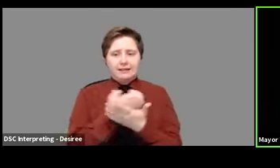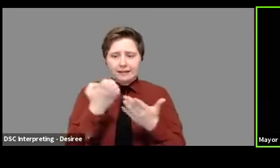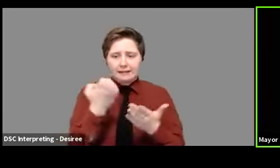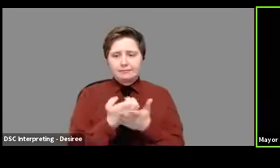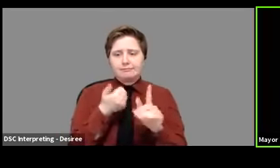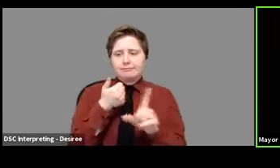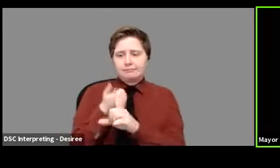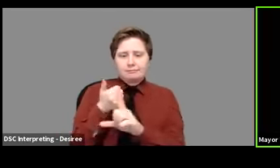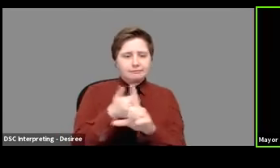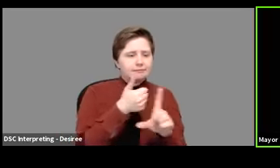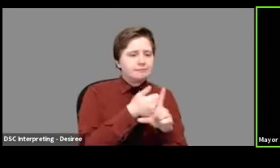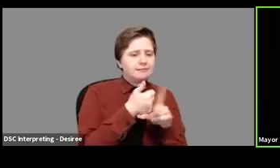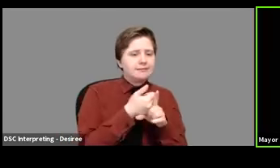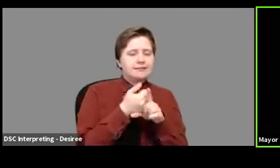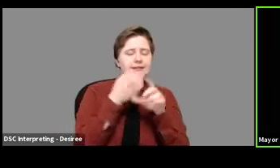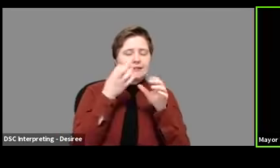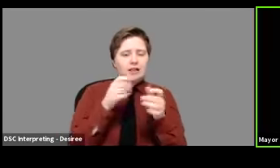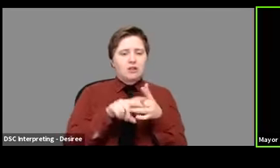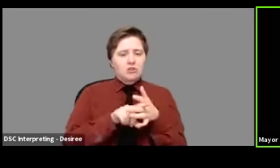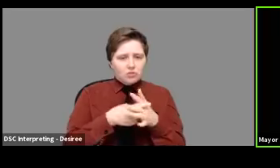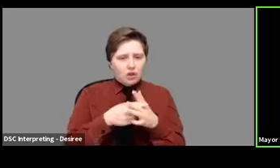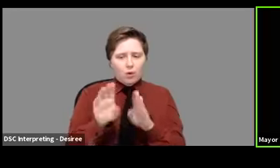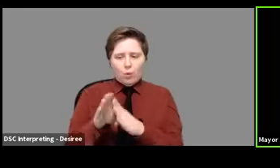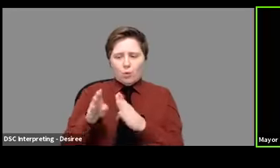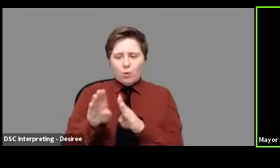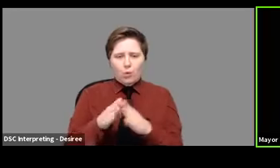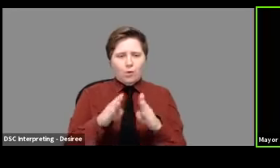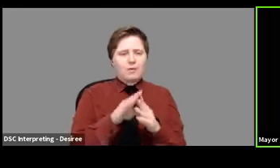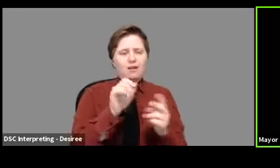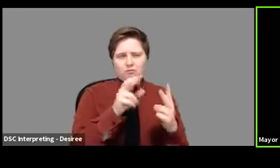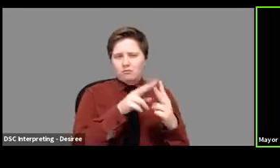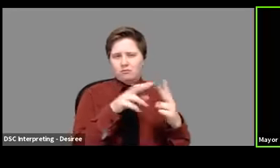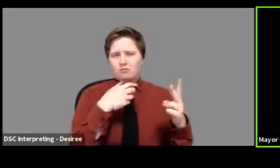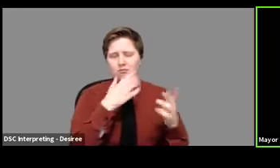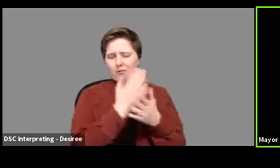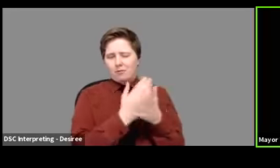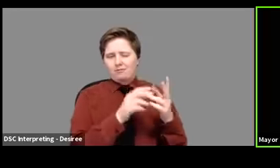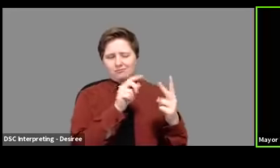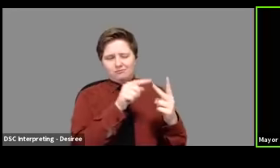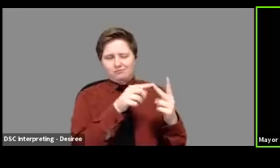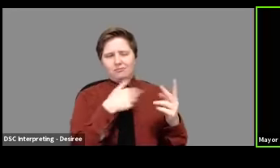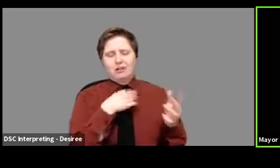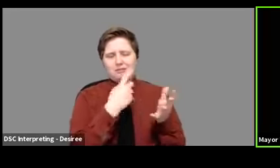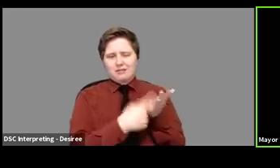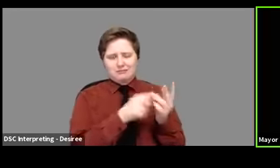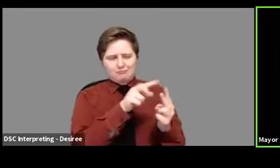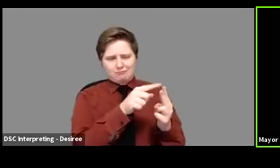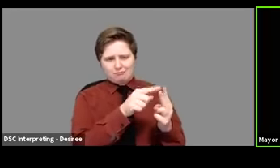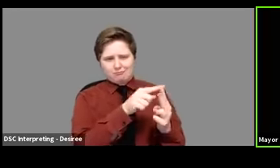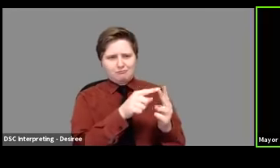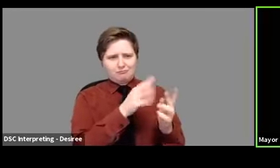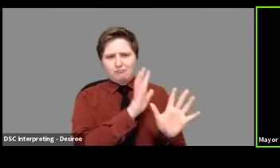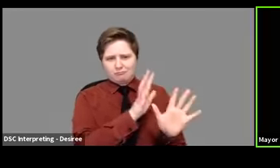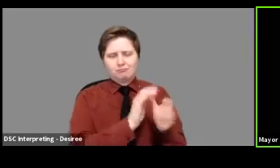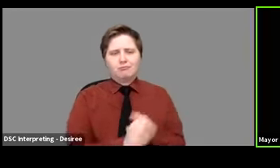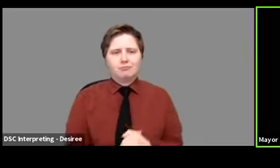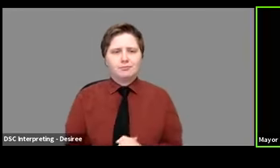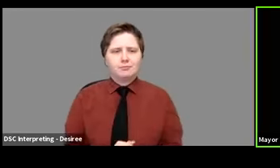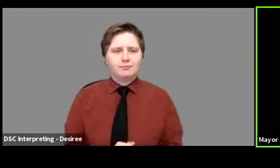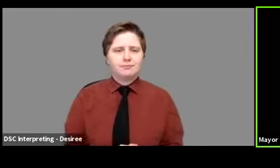some ways begins to open back up and that's one of the two topics I do want to want to hit on. So